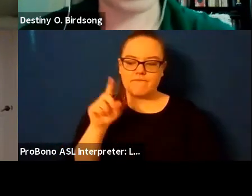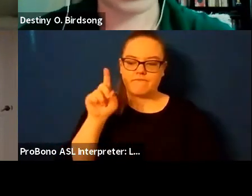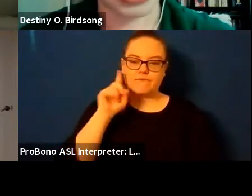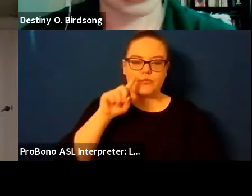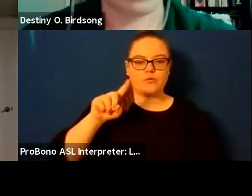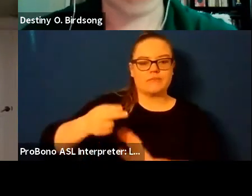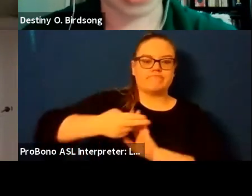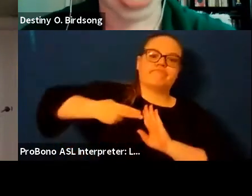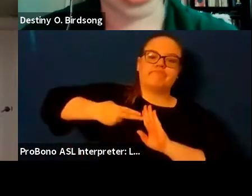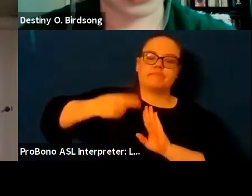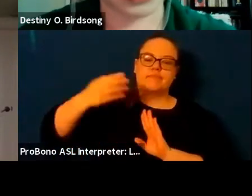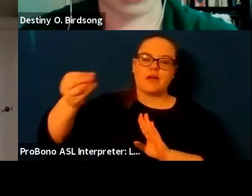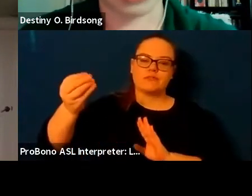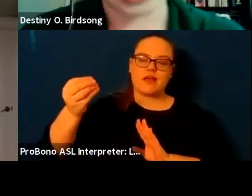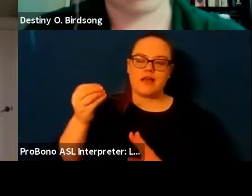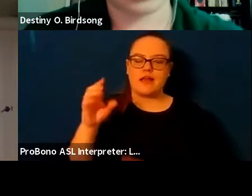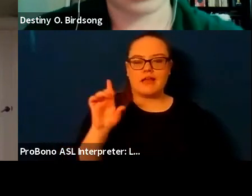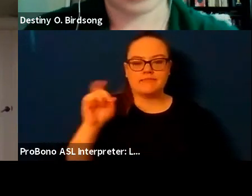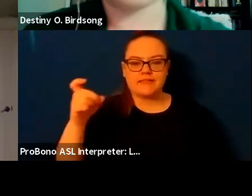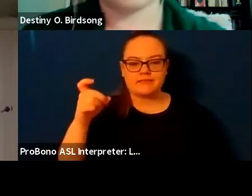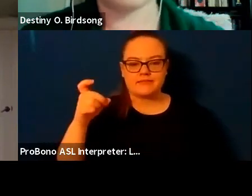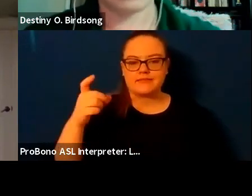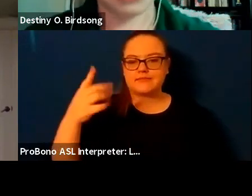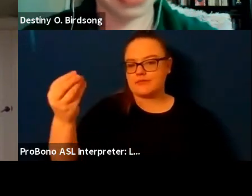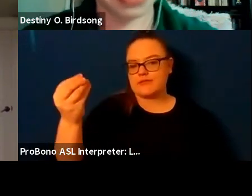and you know diagnosed from out from without